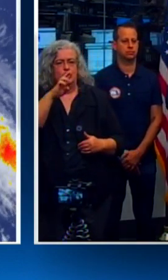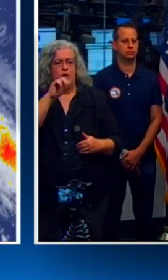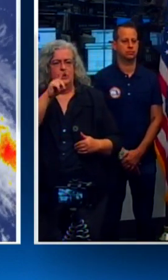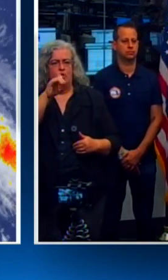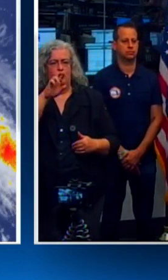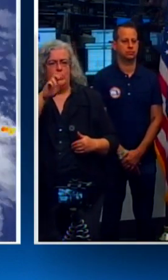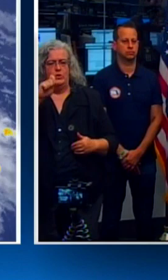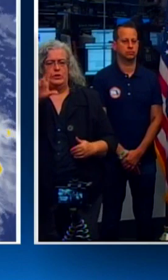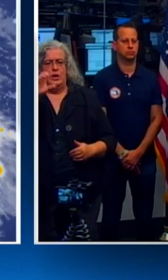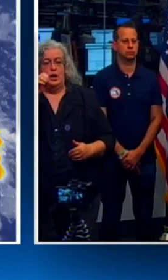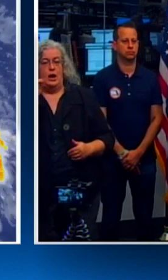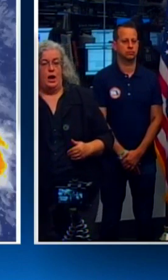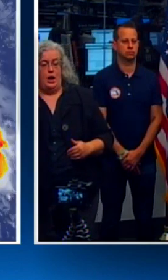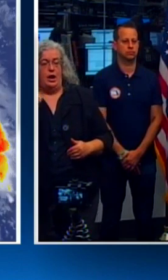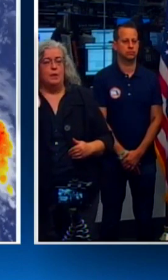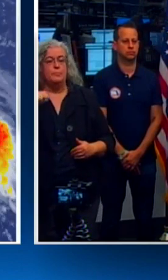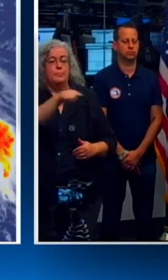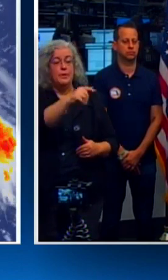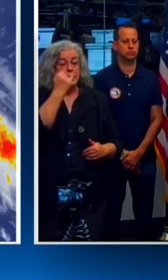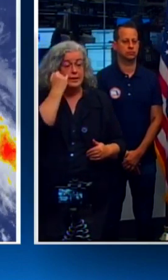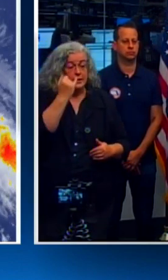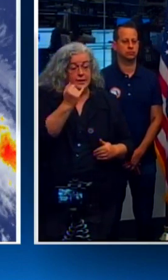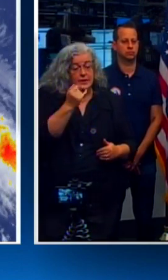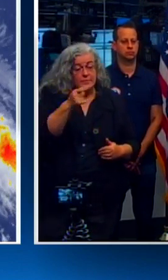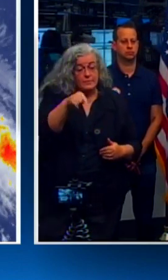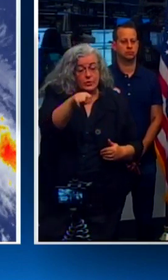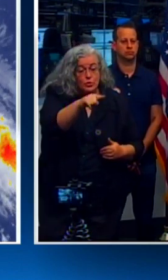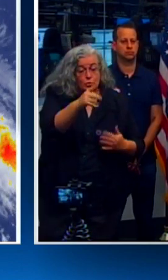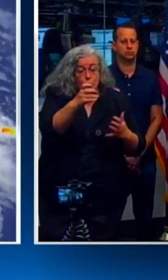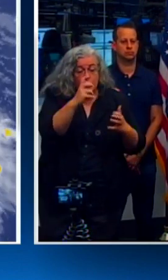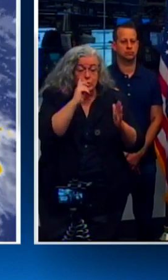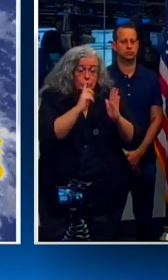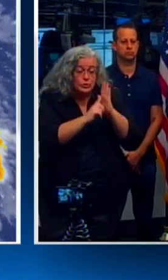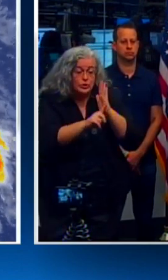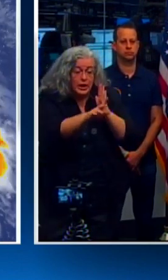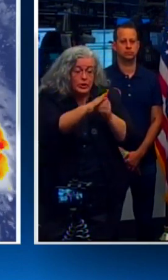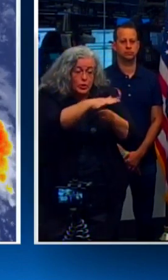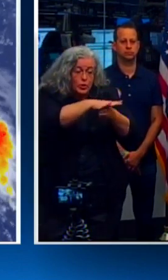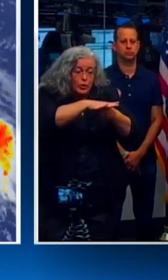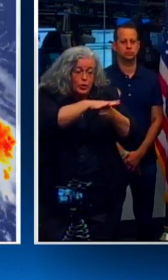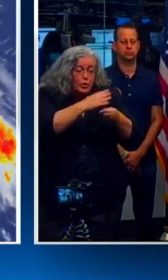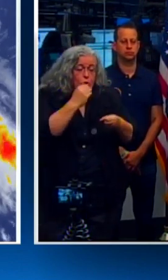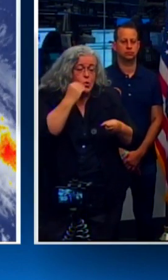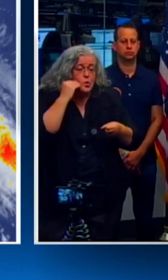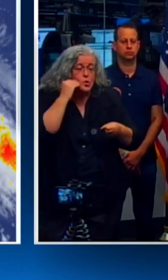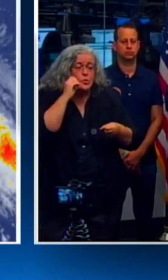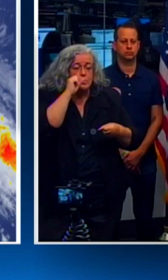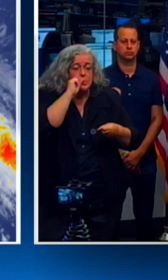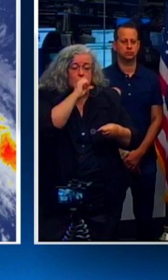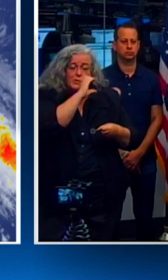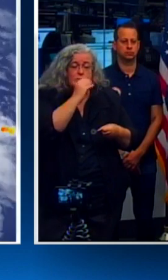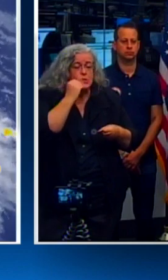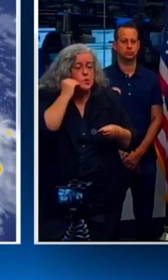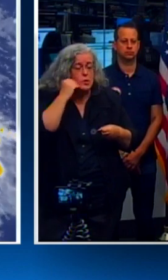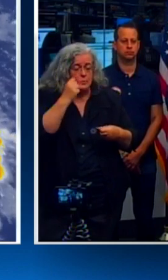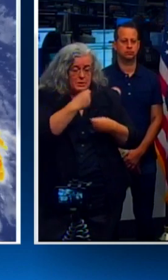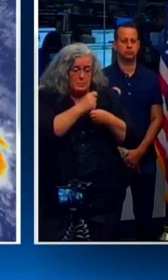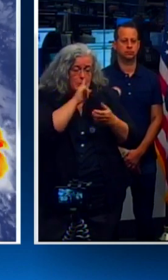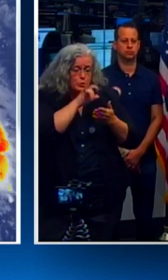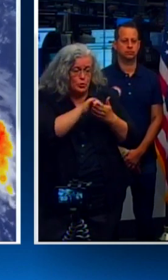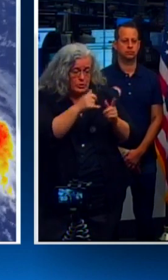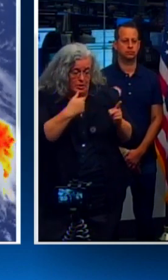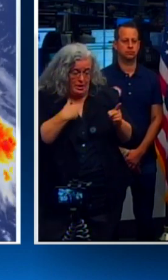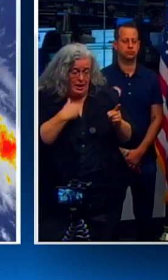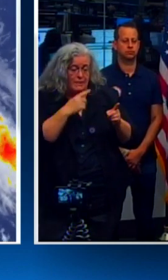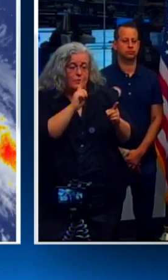so we've been putting that out to the local folks in our counties, in the emergency offices there, so that they have a sense of where